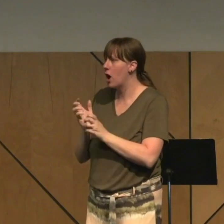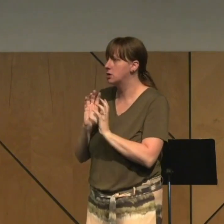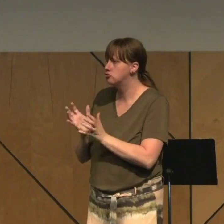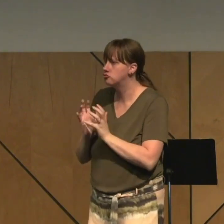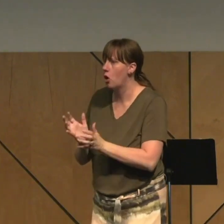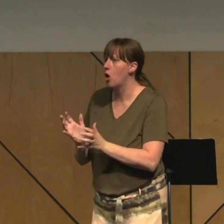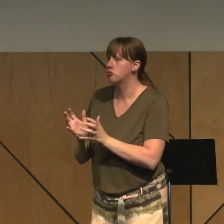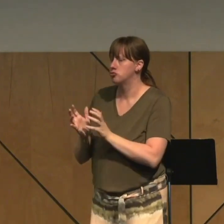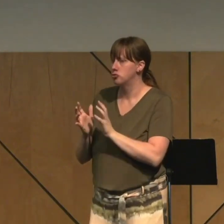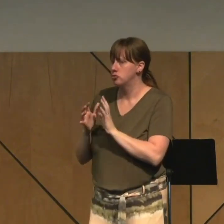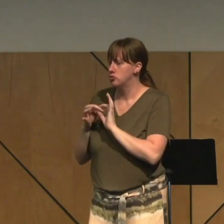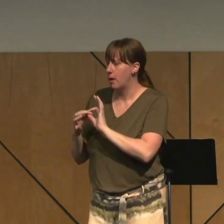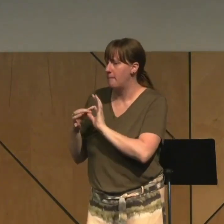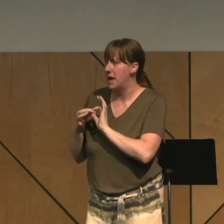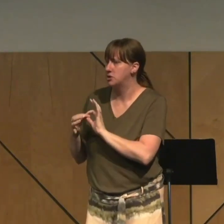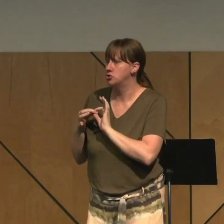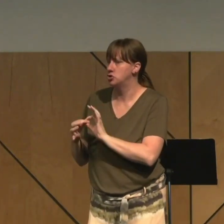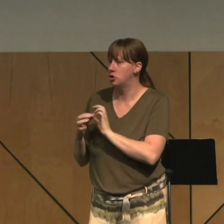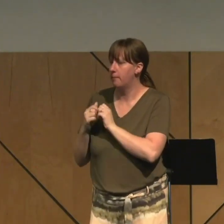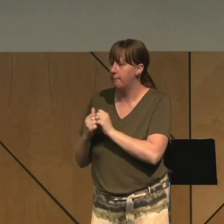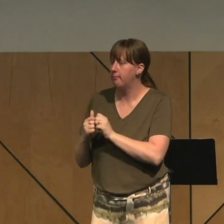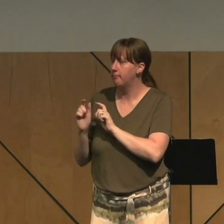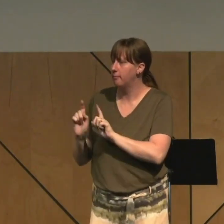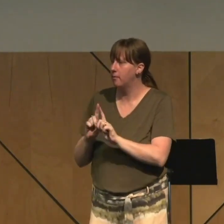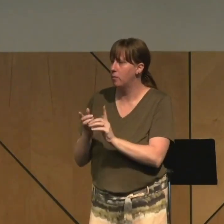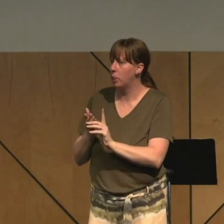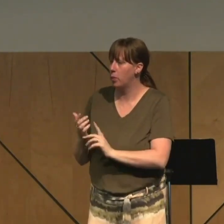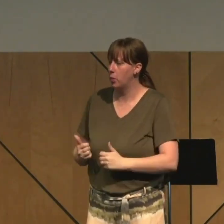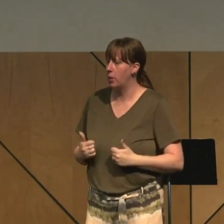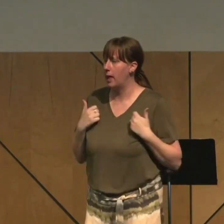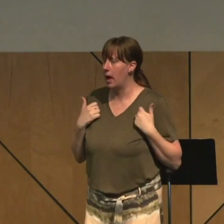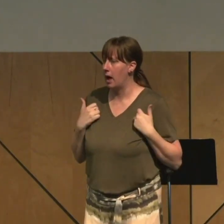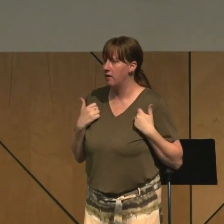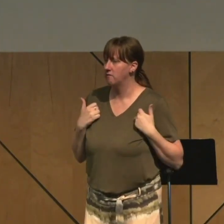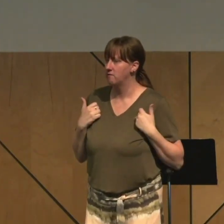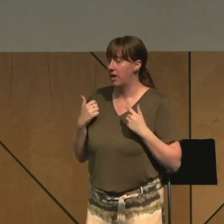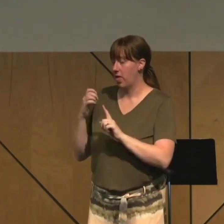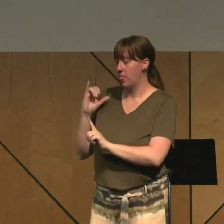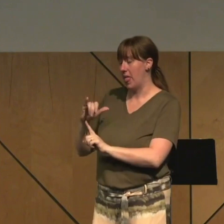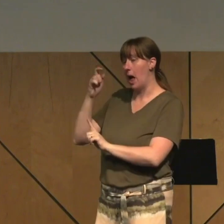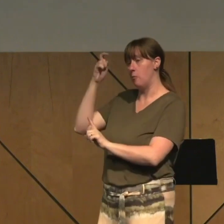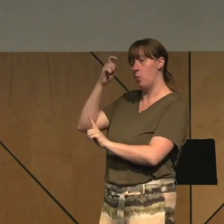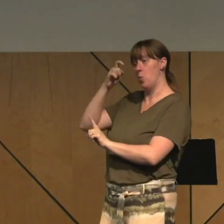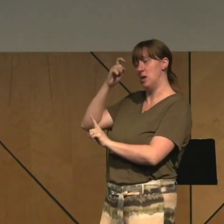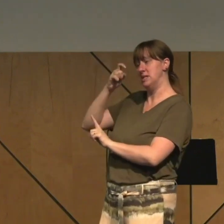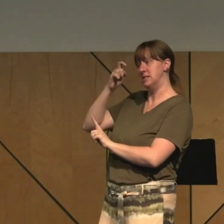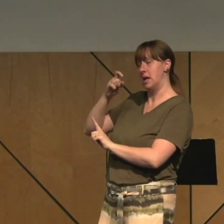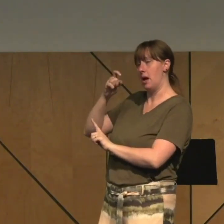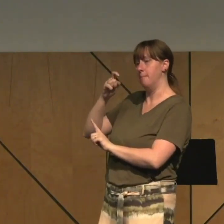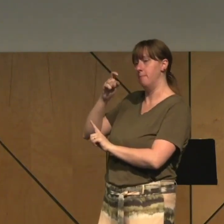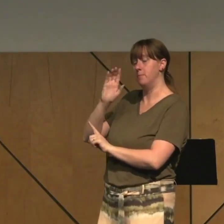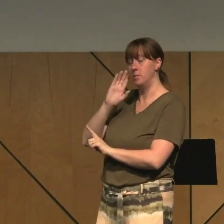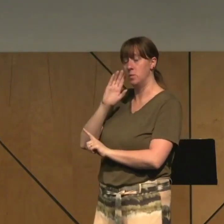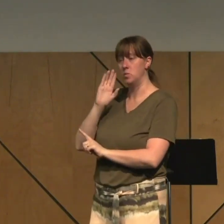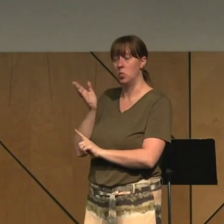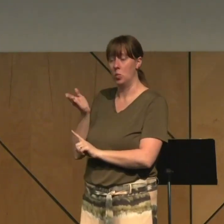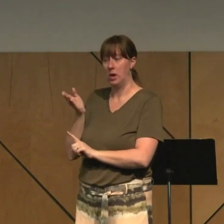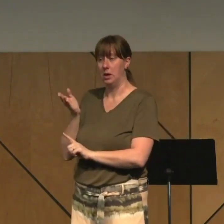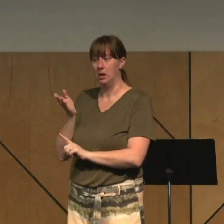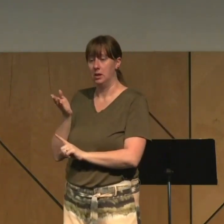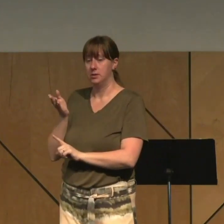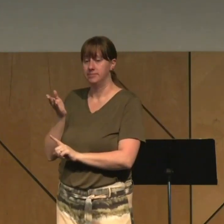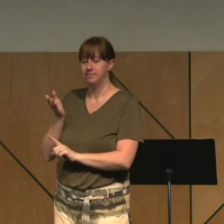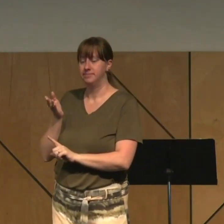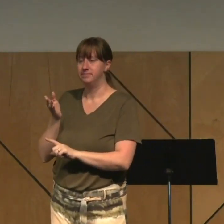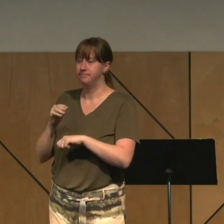companionship in life. And then your close relationship with wisdom will give you companionship in such